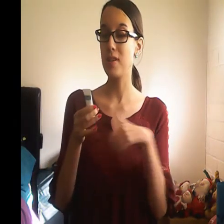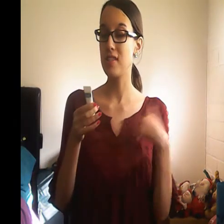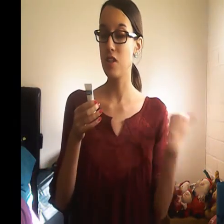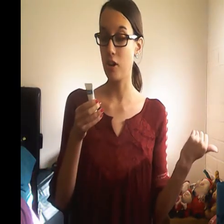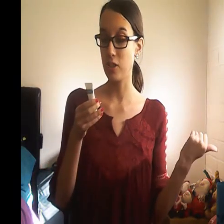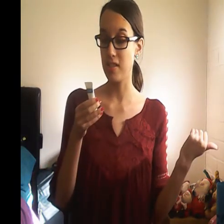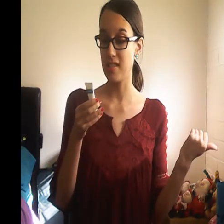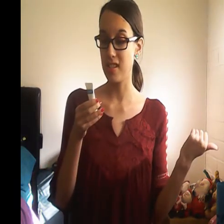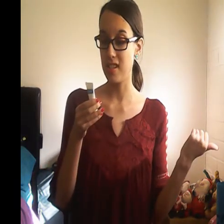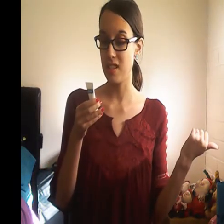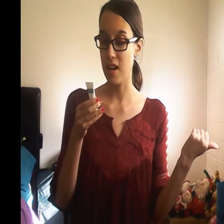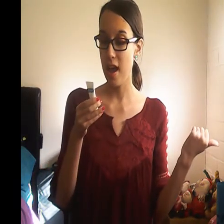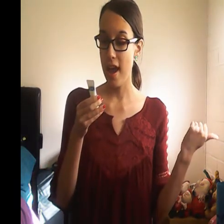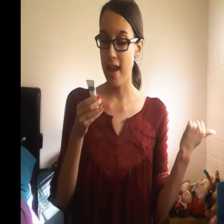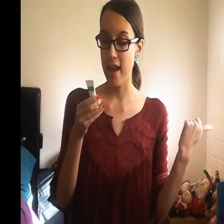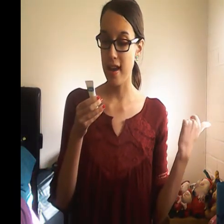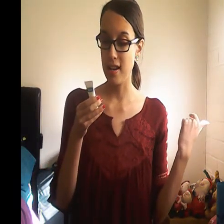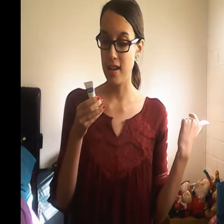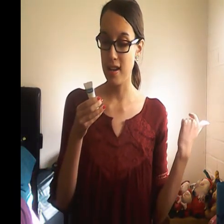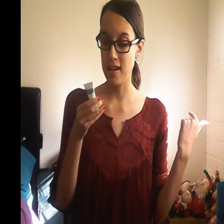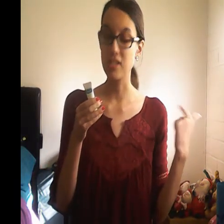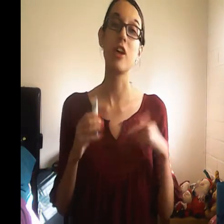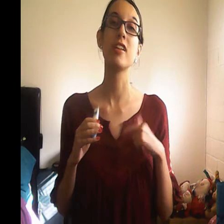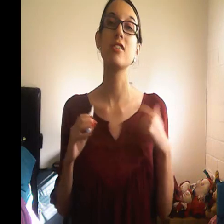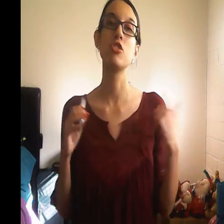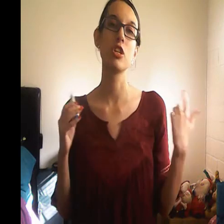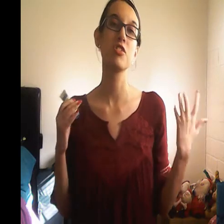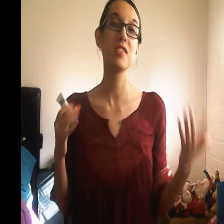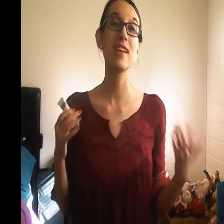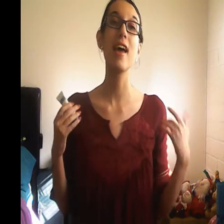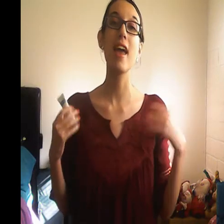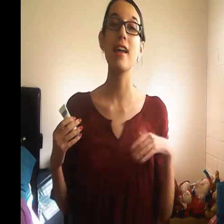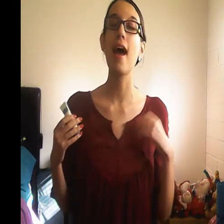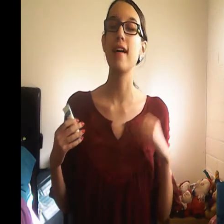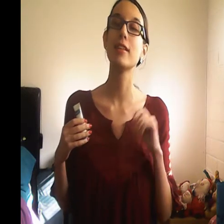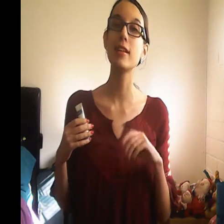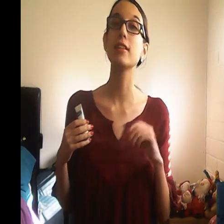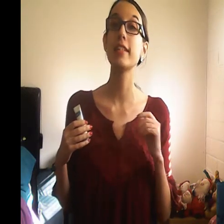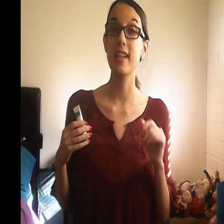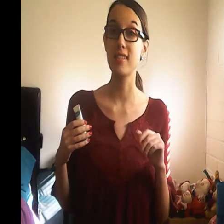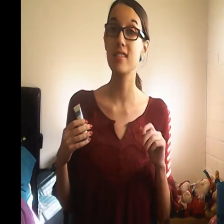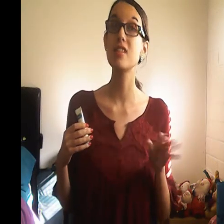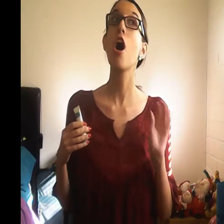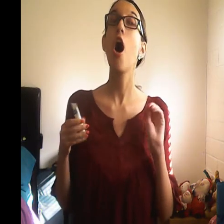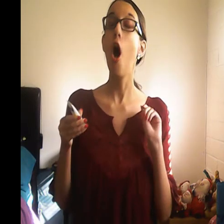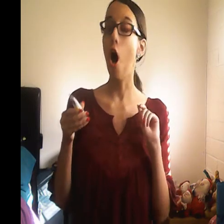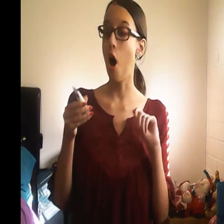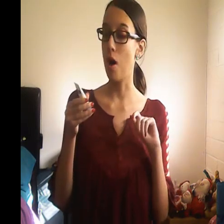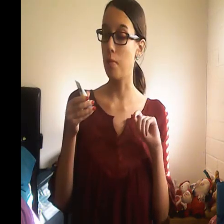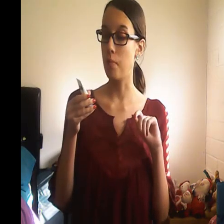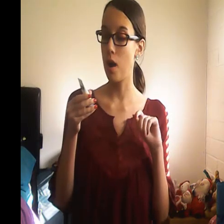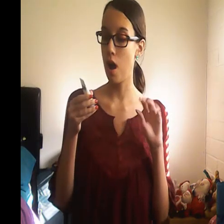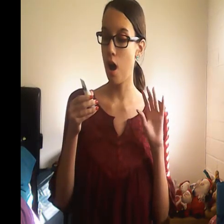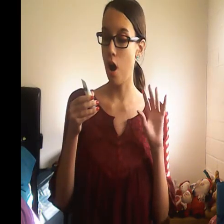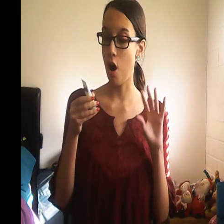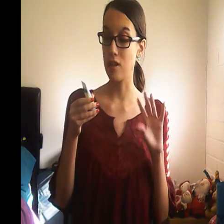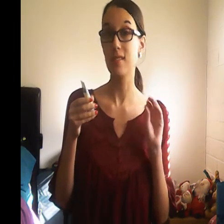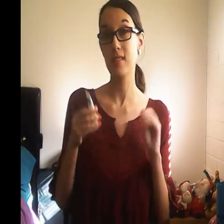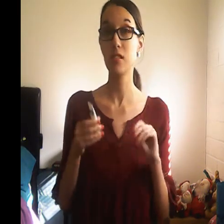it's non-greasy and it's got a nice gentle scent and it has clinically tested um on some